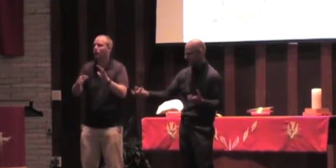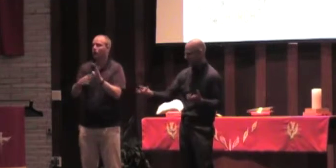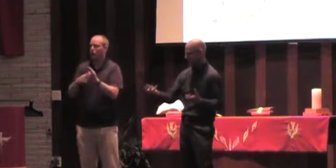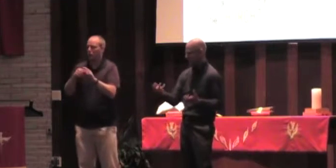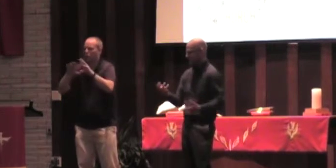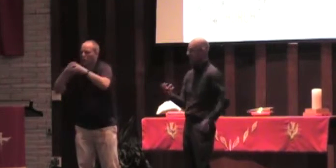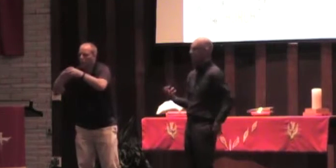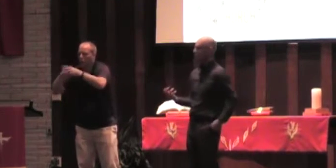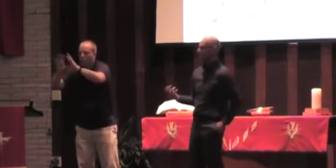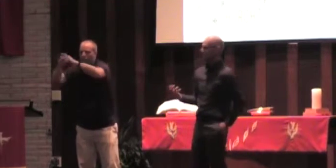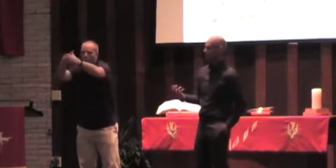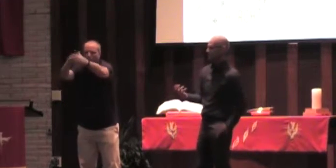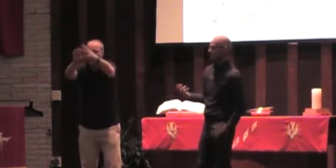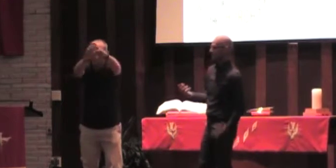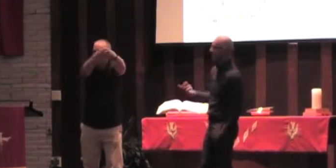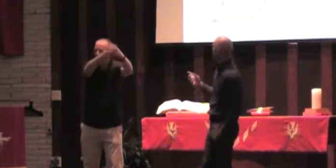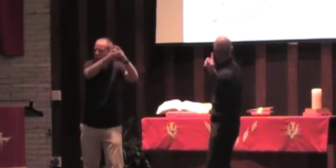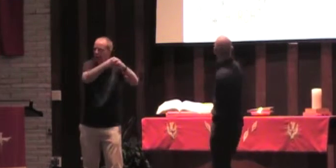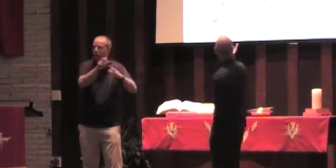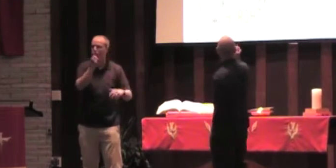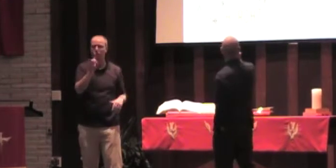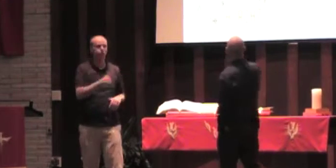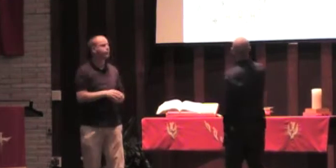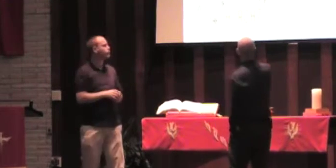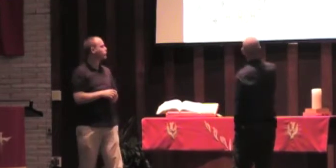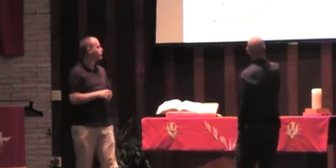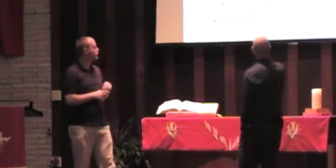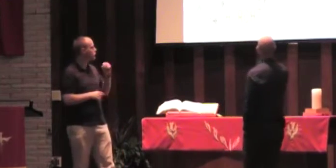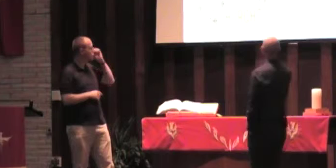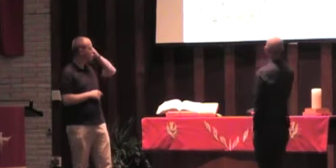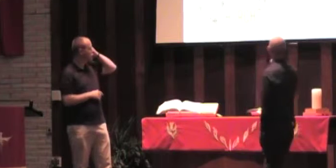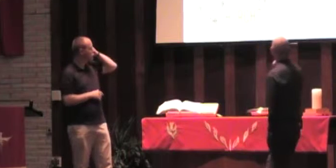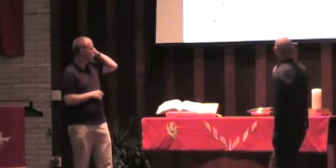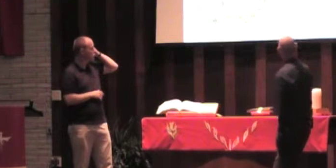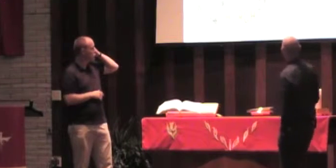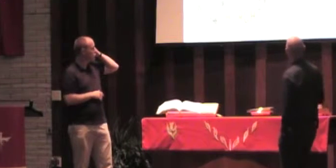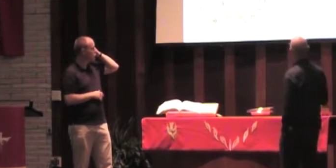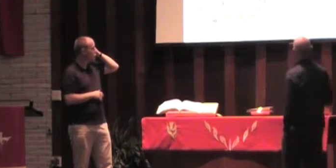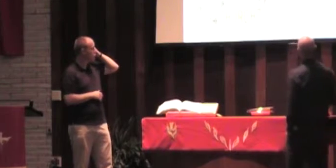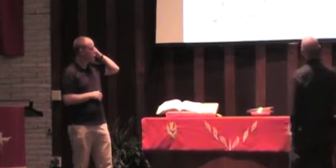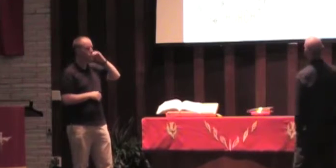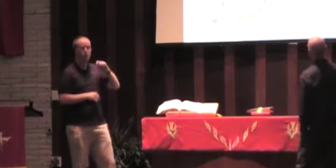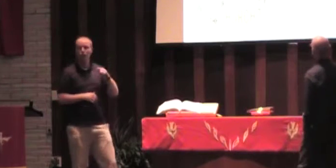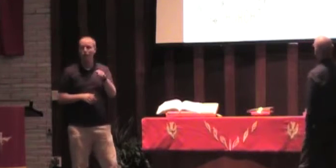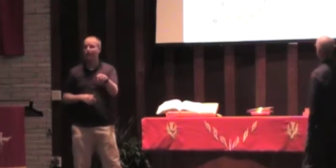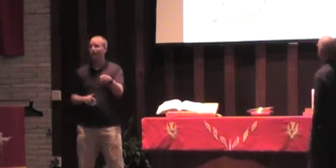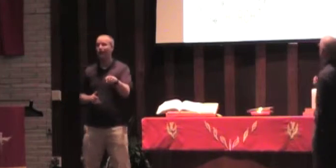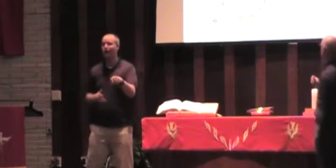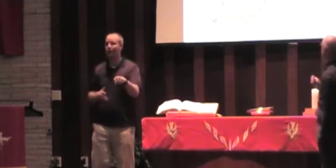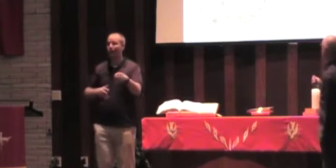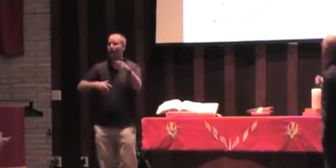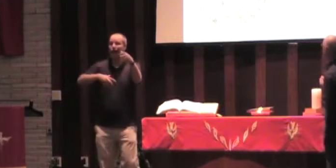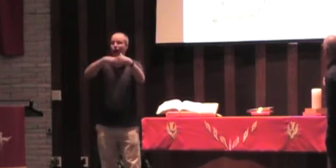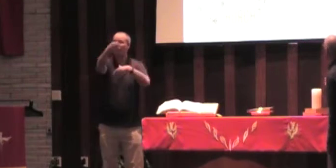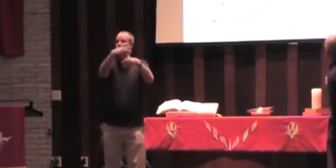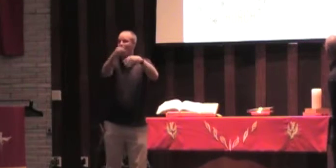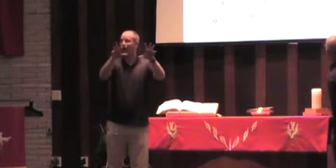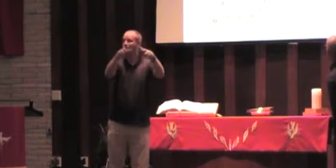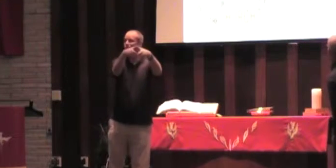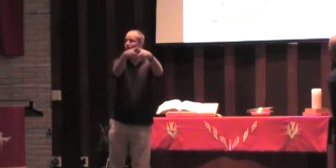clusters. And you see it here, that they met in public places, and also